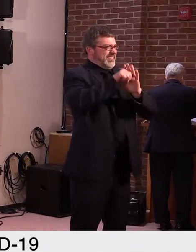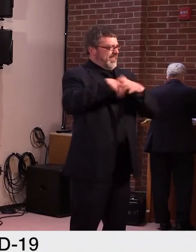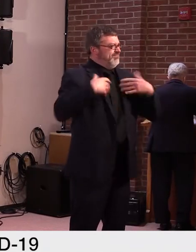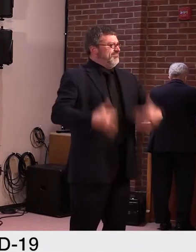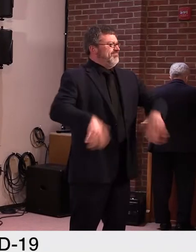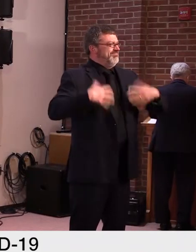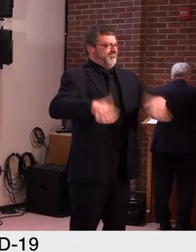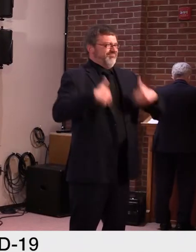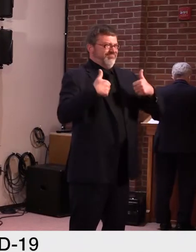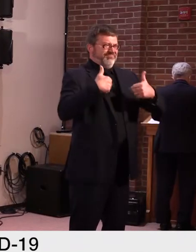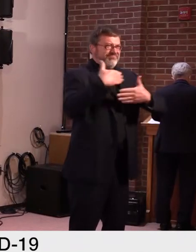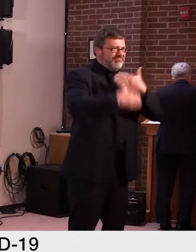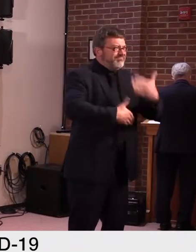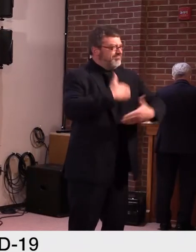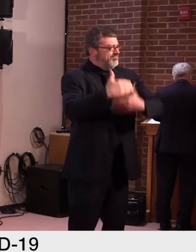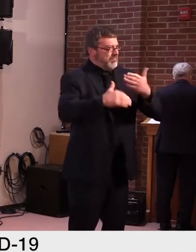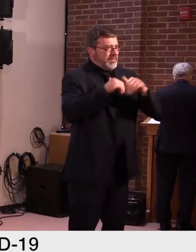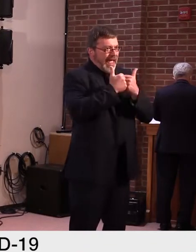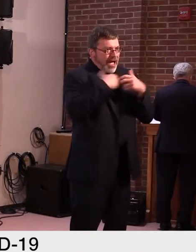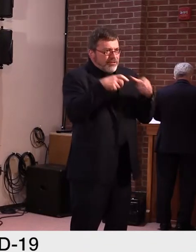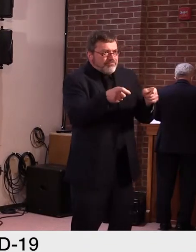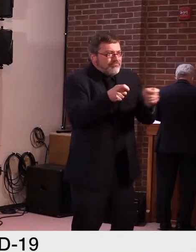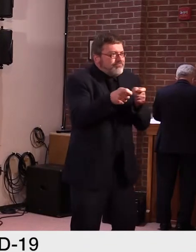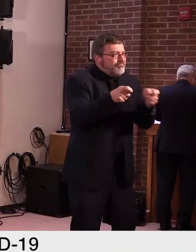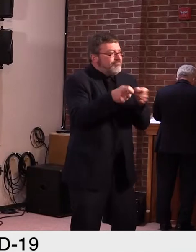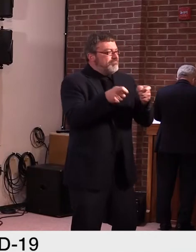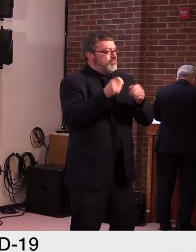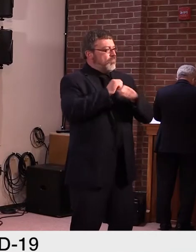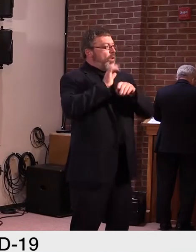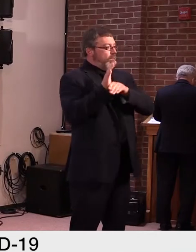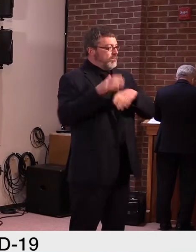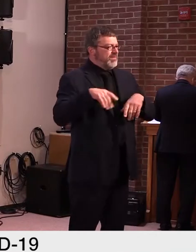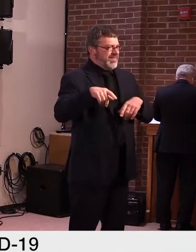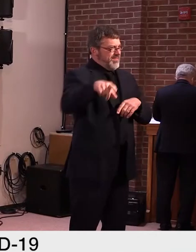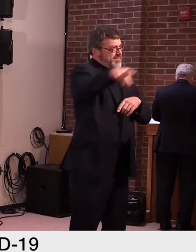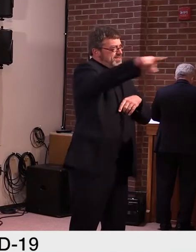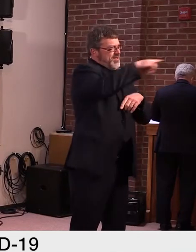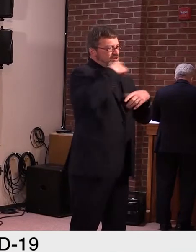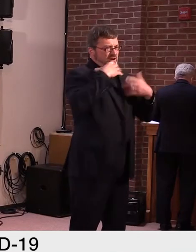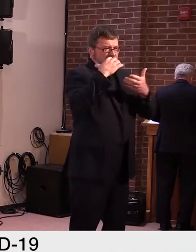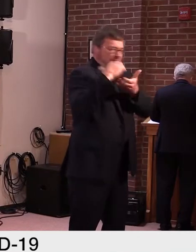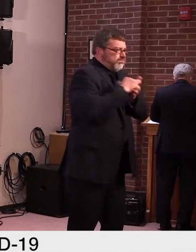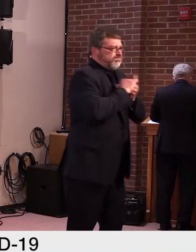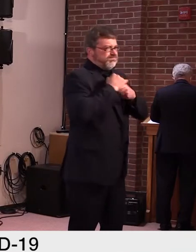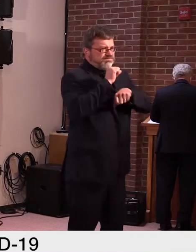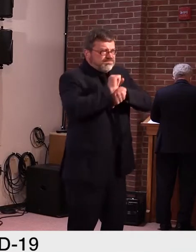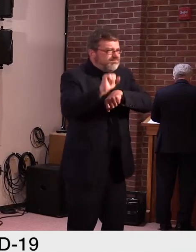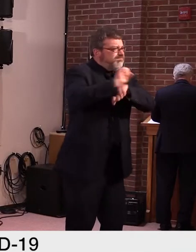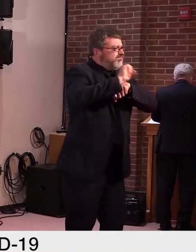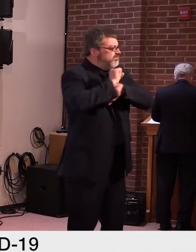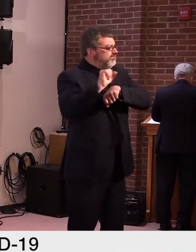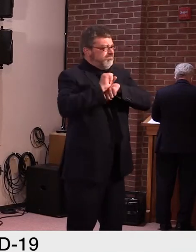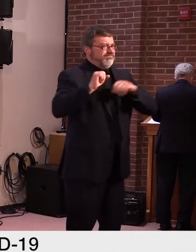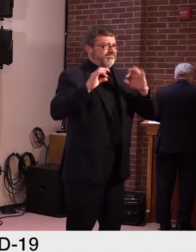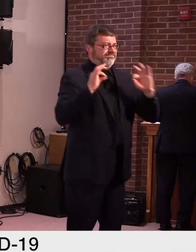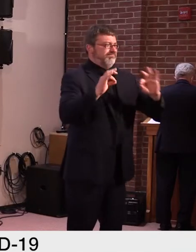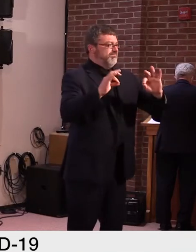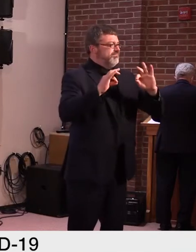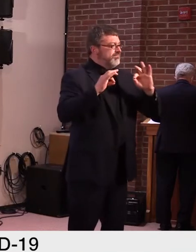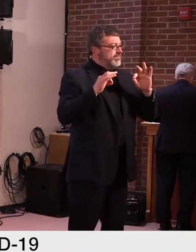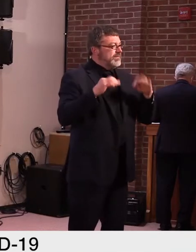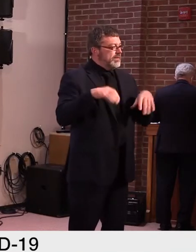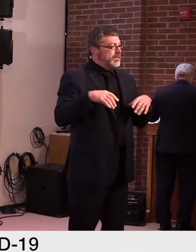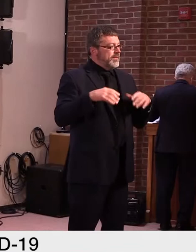You should all be very proud of your hard work to keep each other safe. It's put us in a position where we've been able to methodically